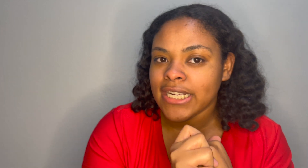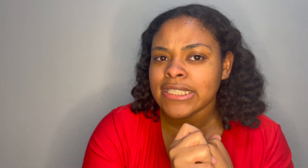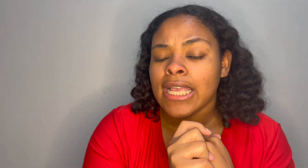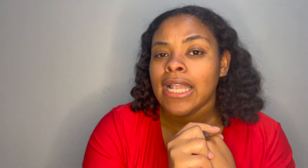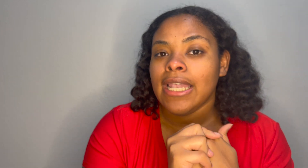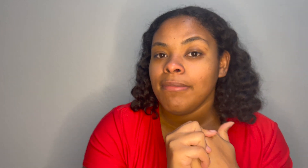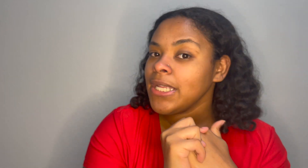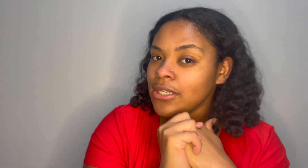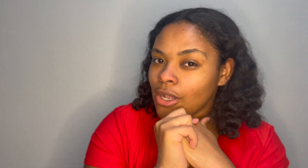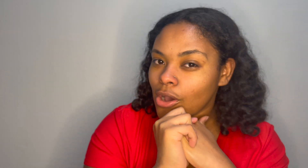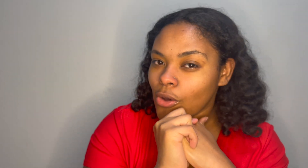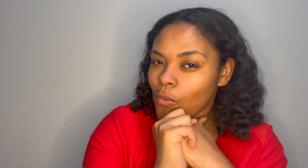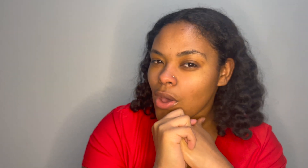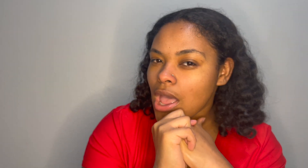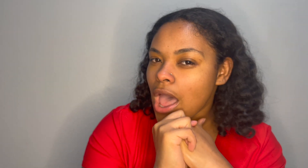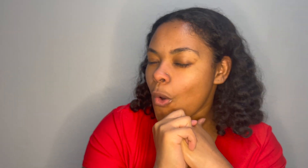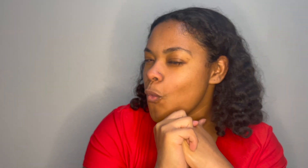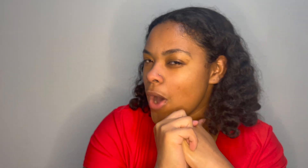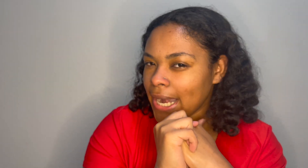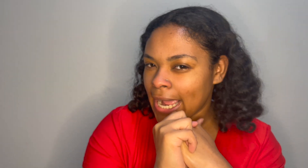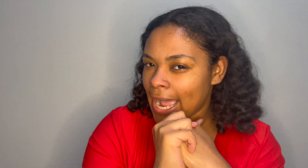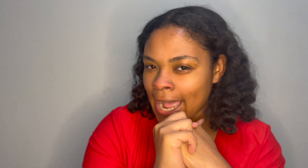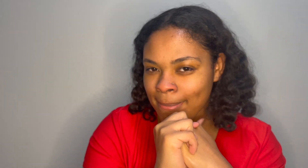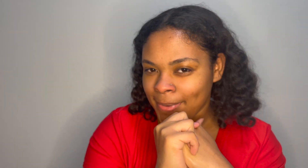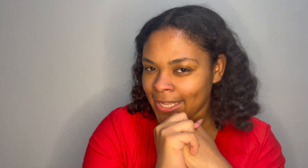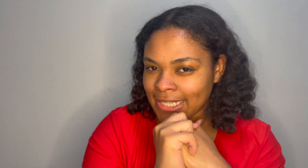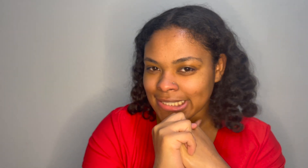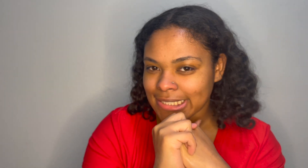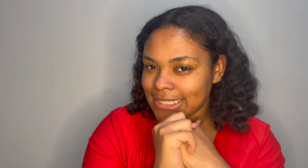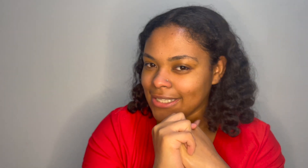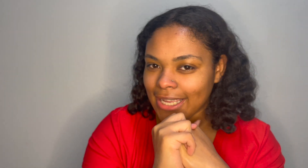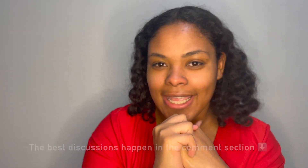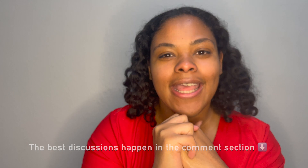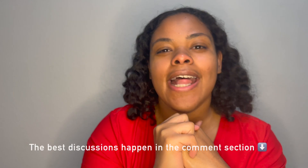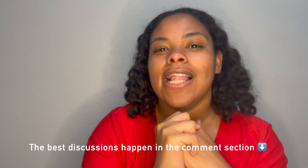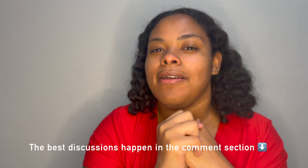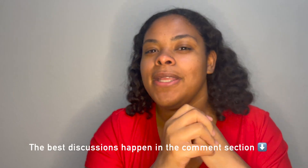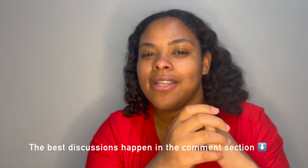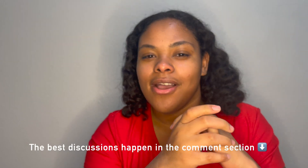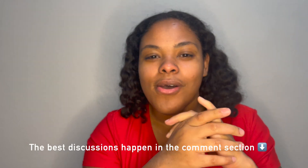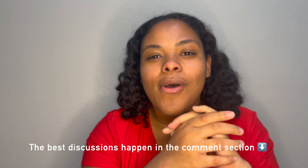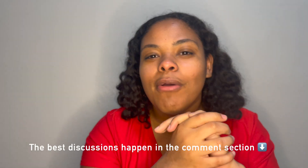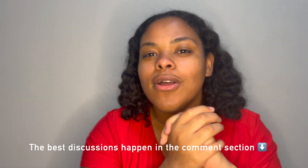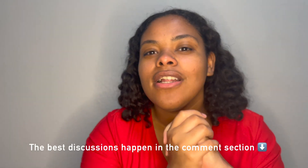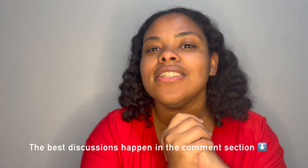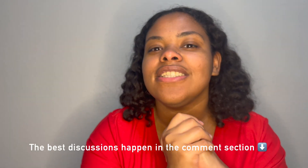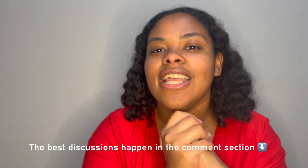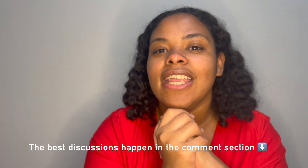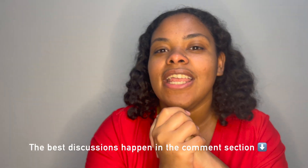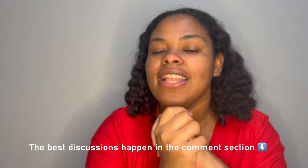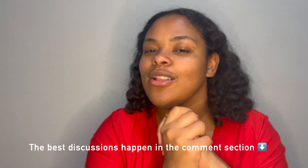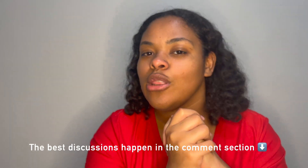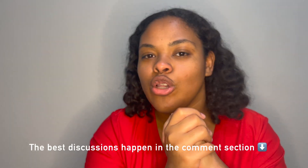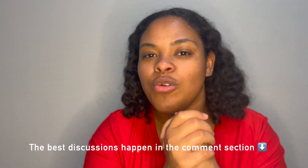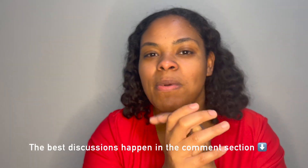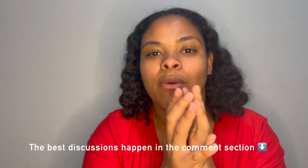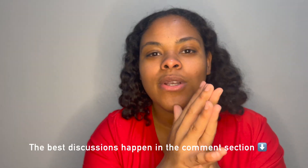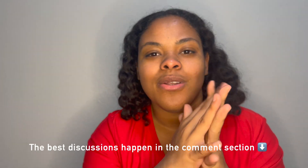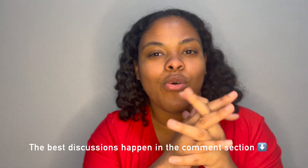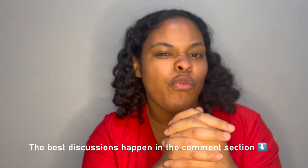let me know what happens okay let me know i want to stay in the loop i want to know if